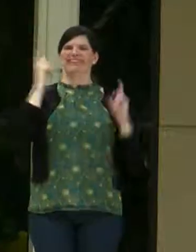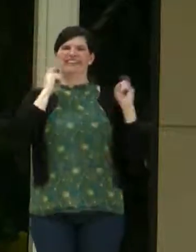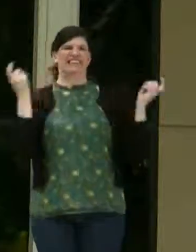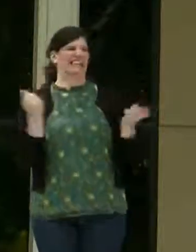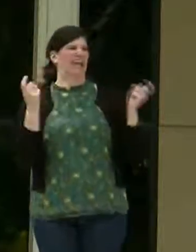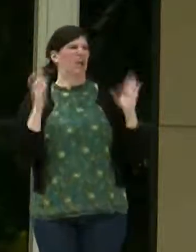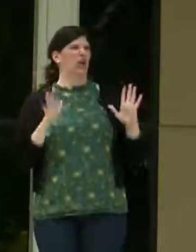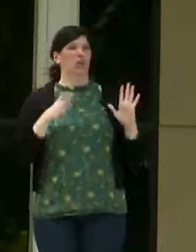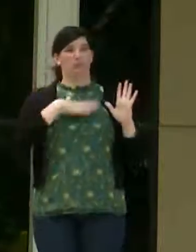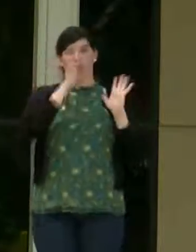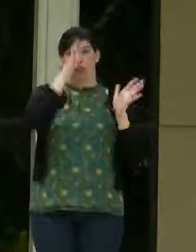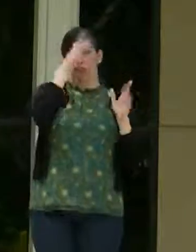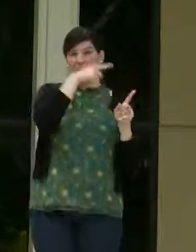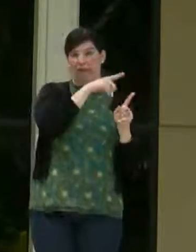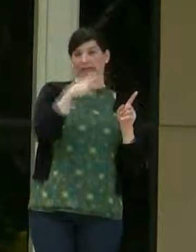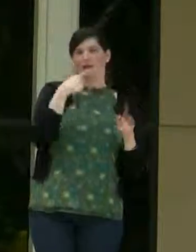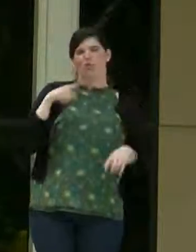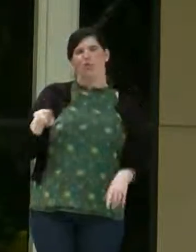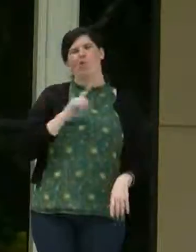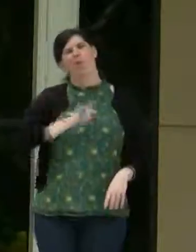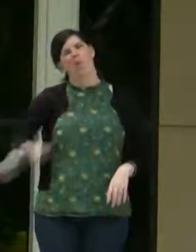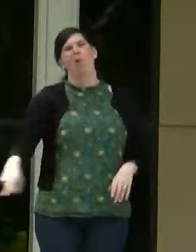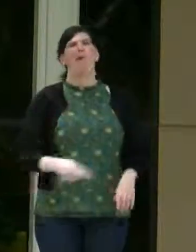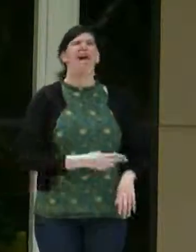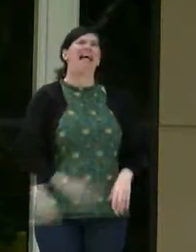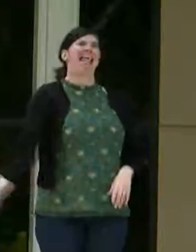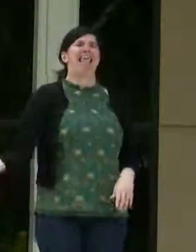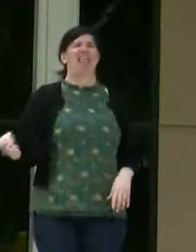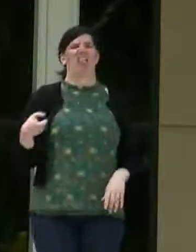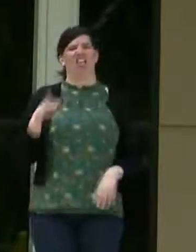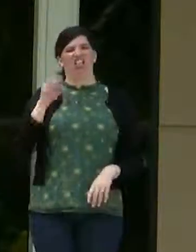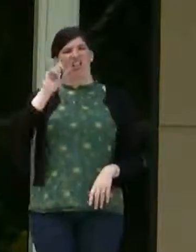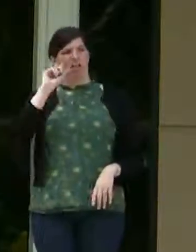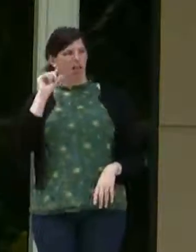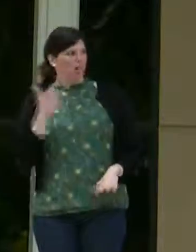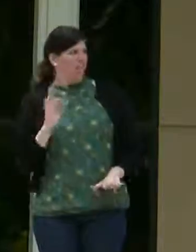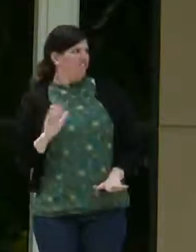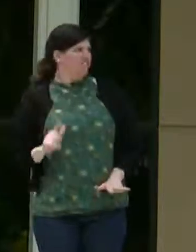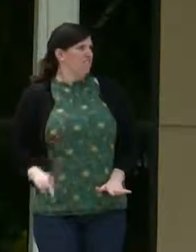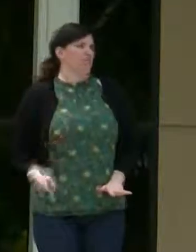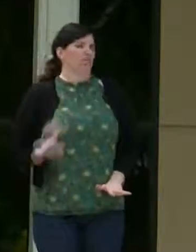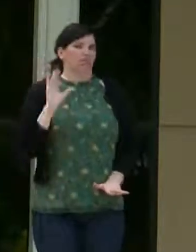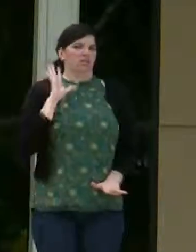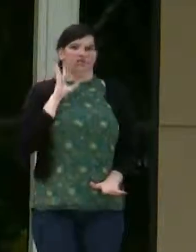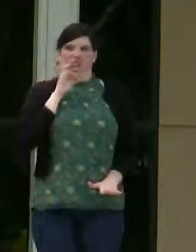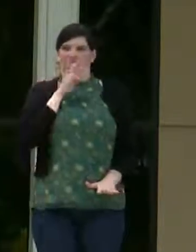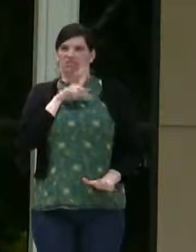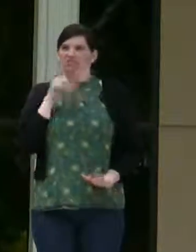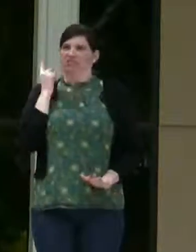told me I was going to go to hell, and I was a freak and a weirdo, and they tried to put me on medication.